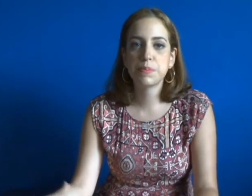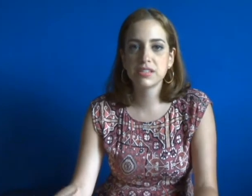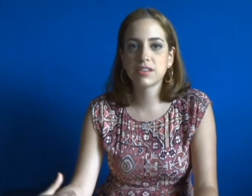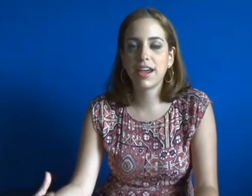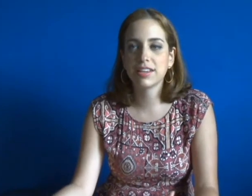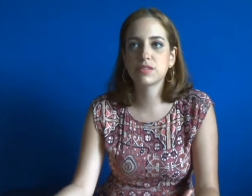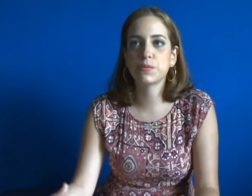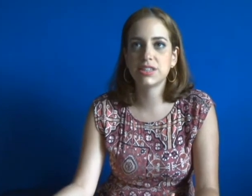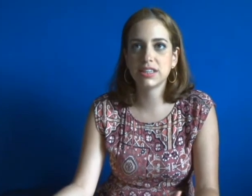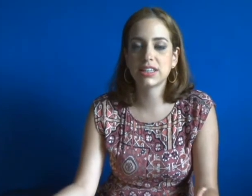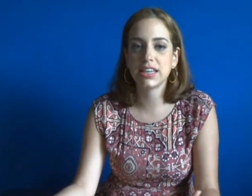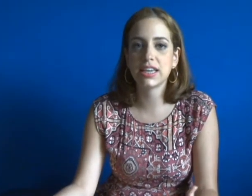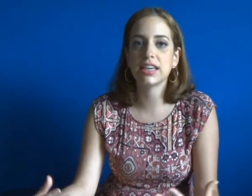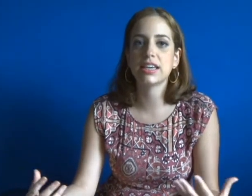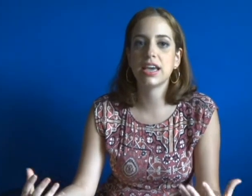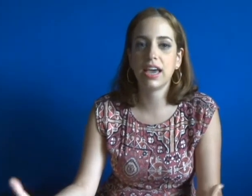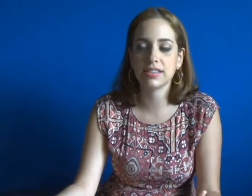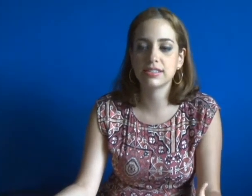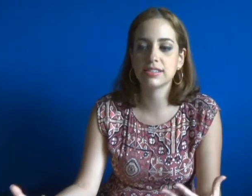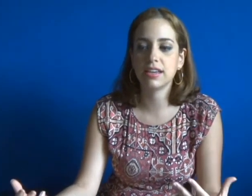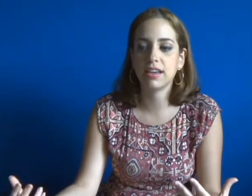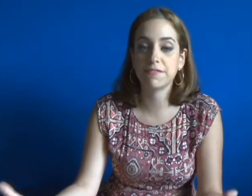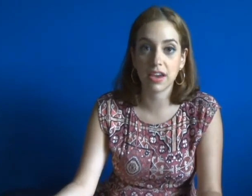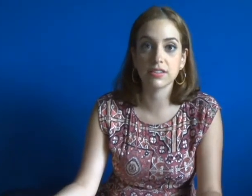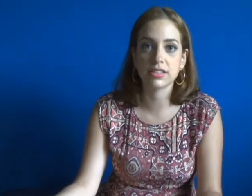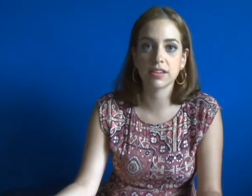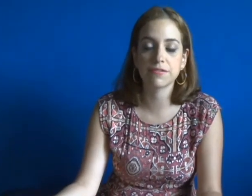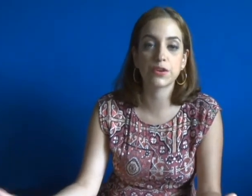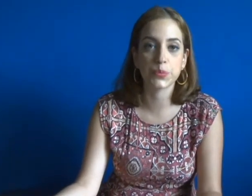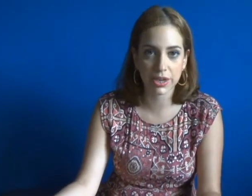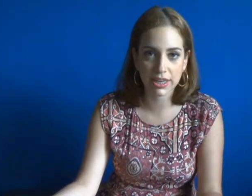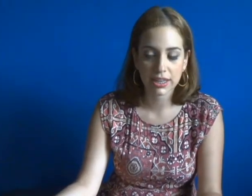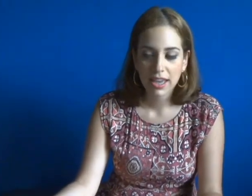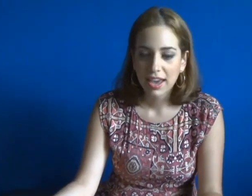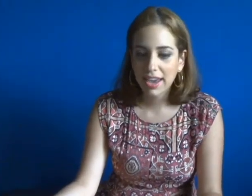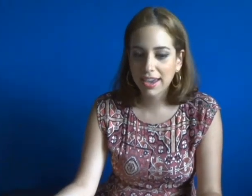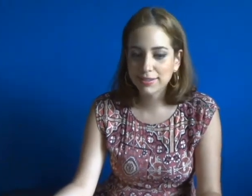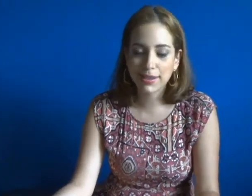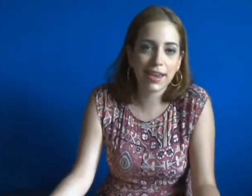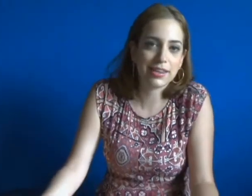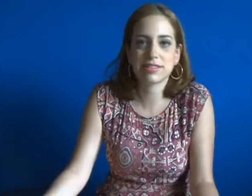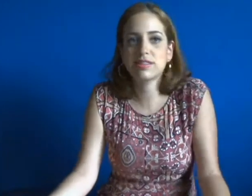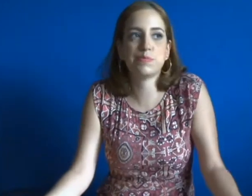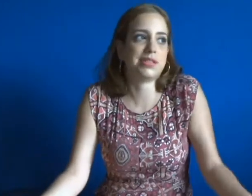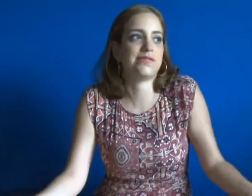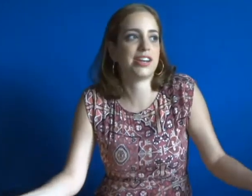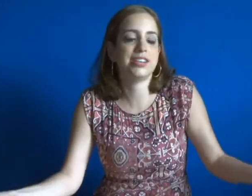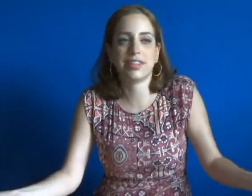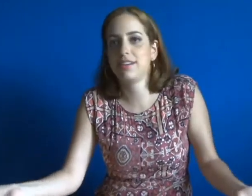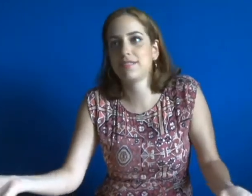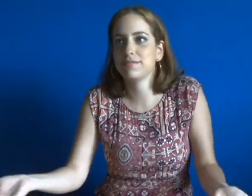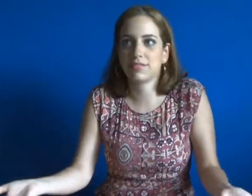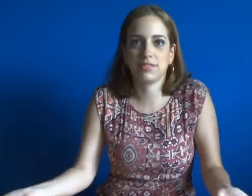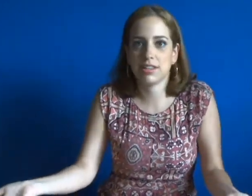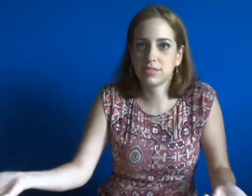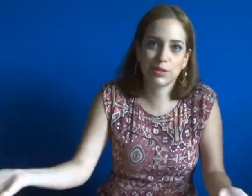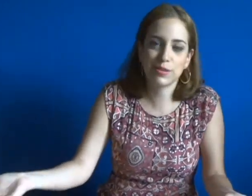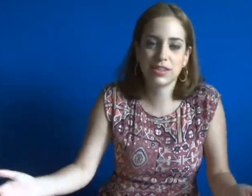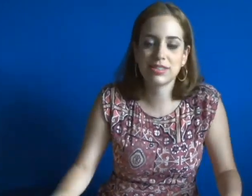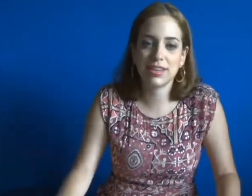Spencer has to pretend that he has a fiancé for a week. And he asks his best friend, like, let's do this,